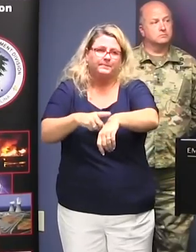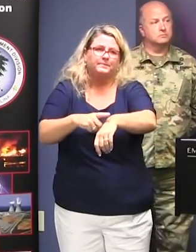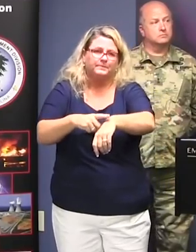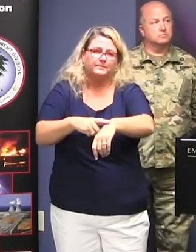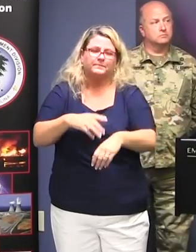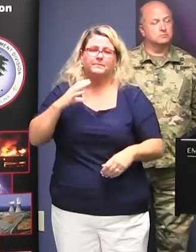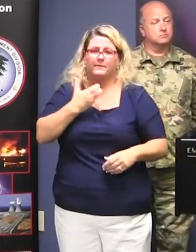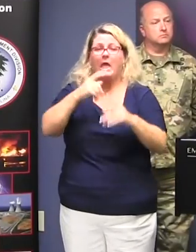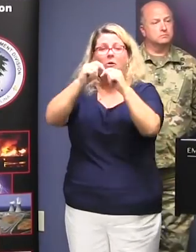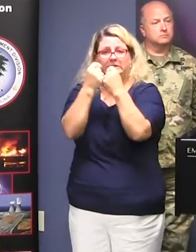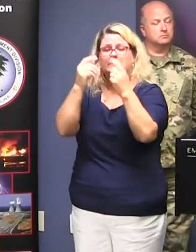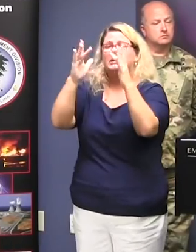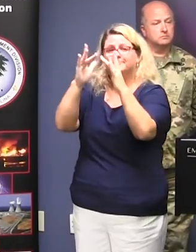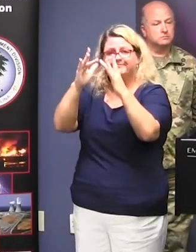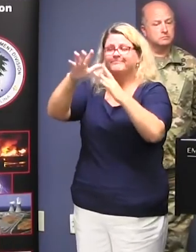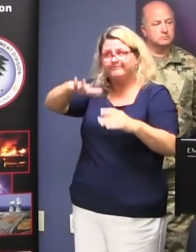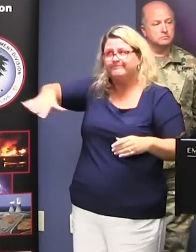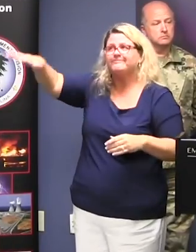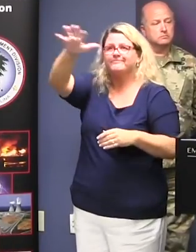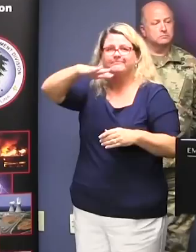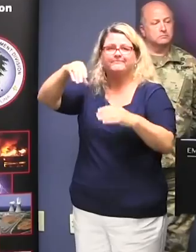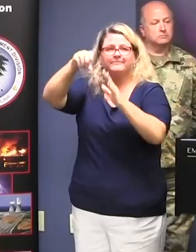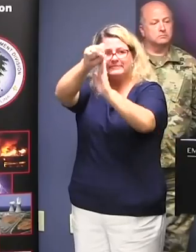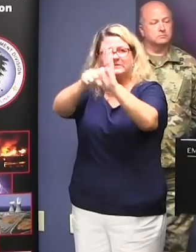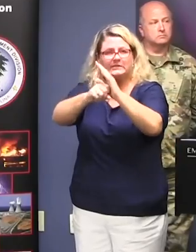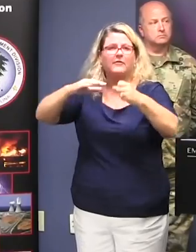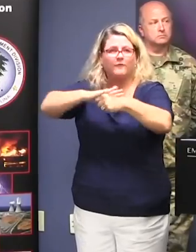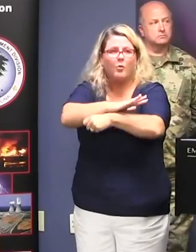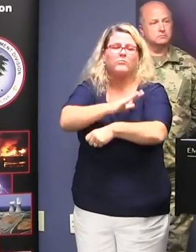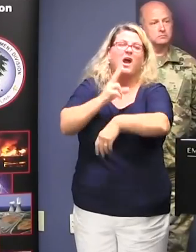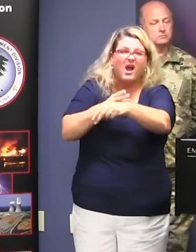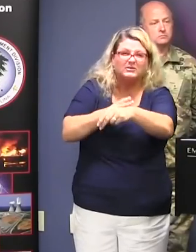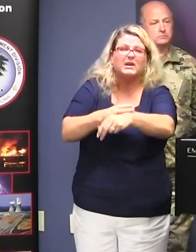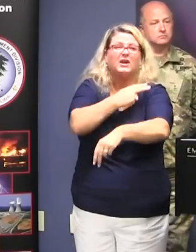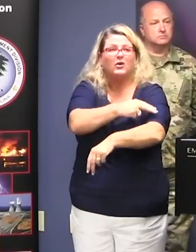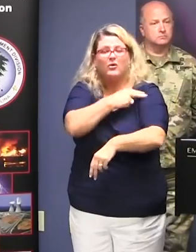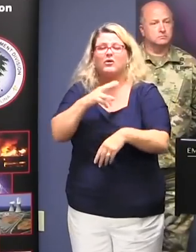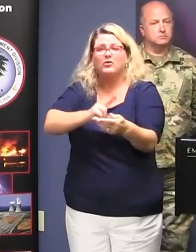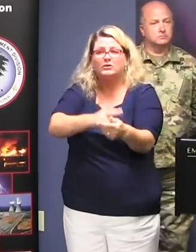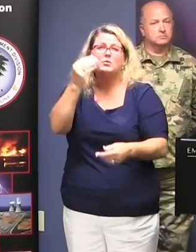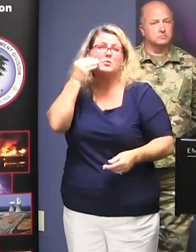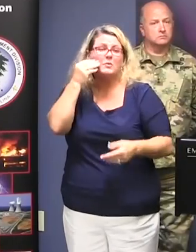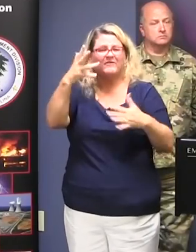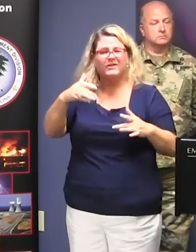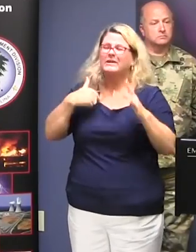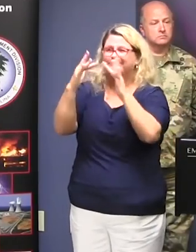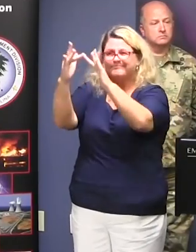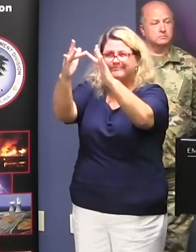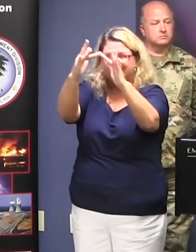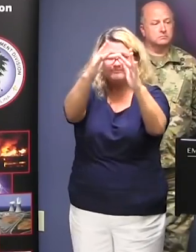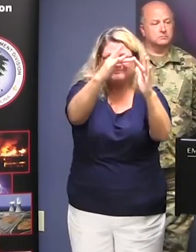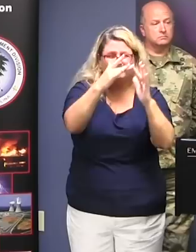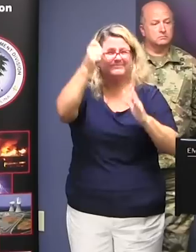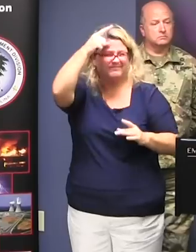contact with the rest of the team all around the state, and particularly in hospitals and nursing homes and other things that require